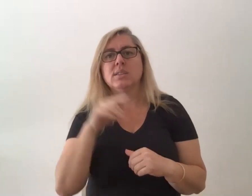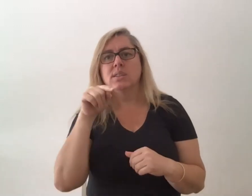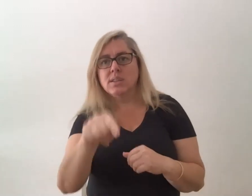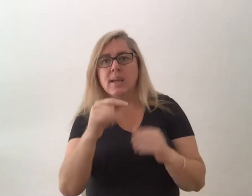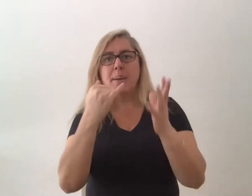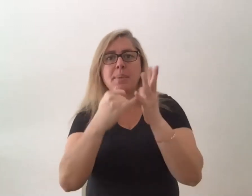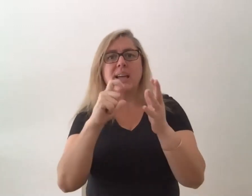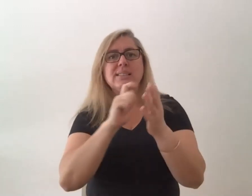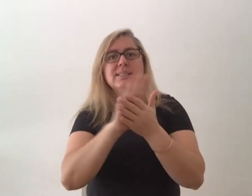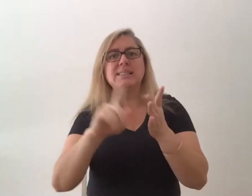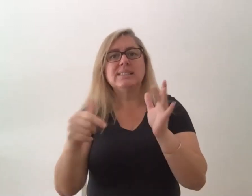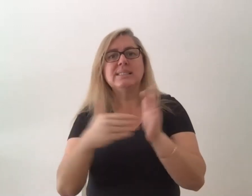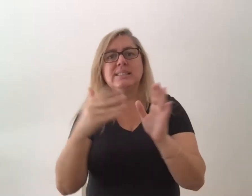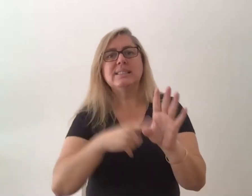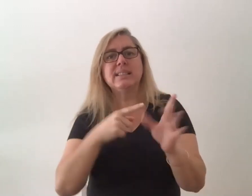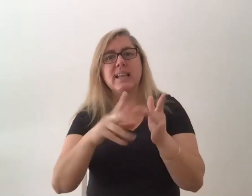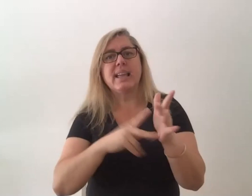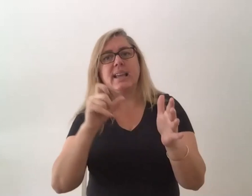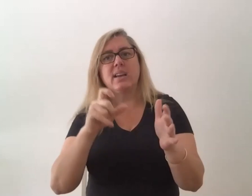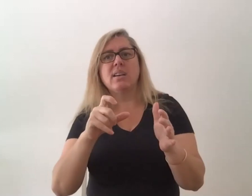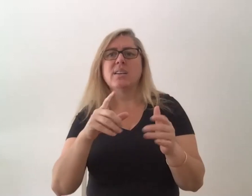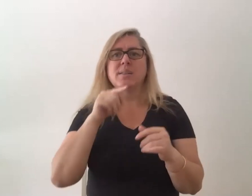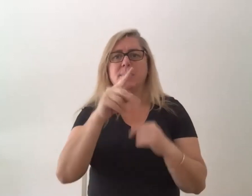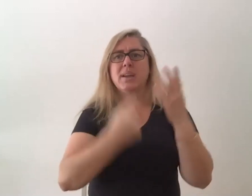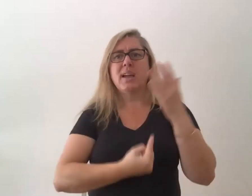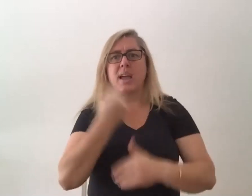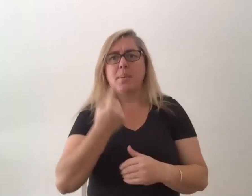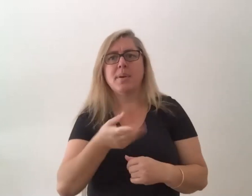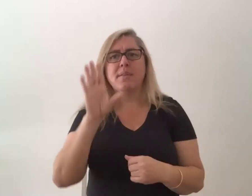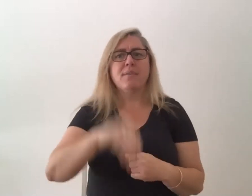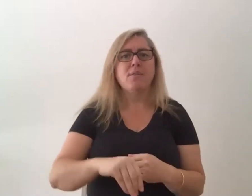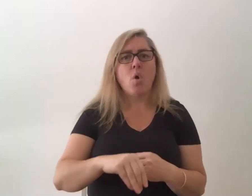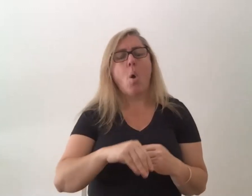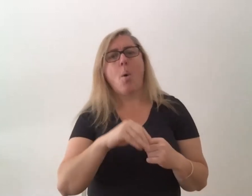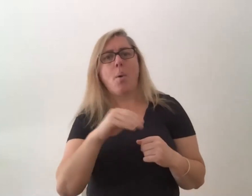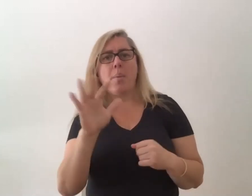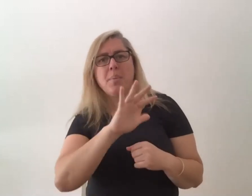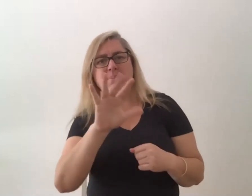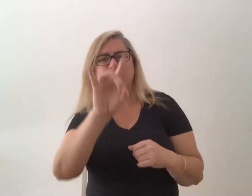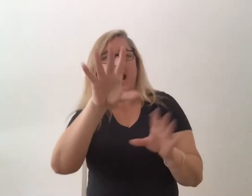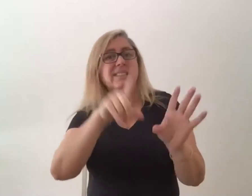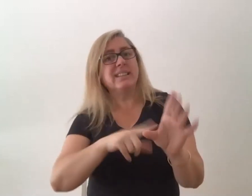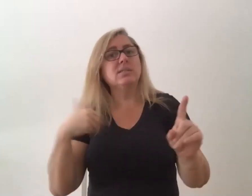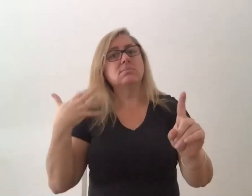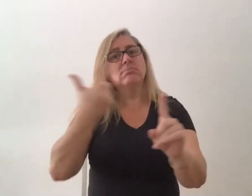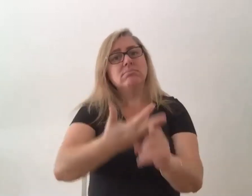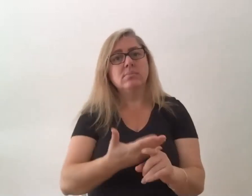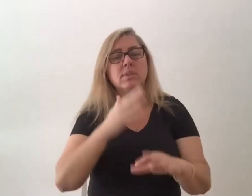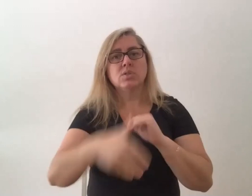going for about 10 years um and it is around schizophrenia but we've got people from